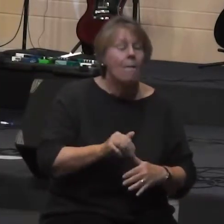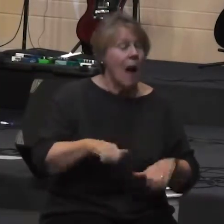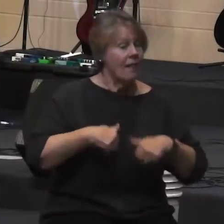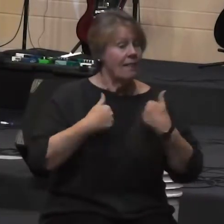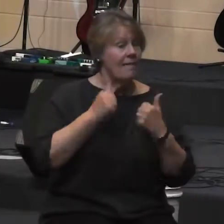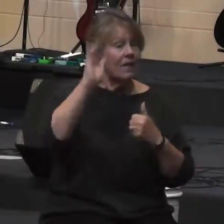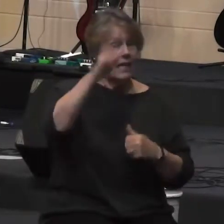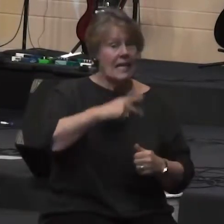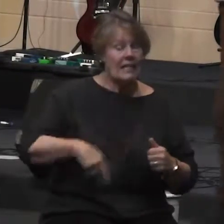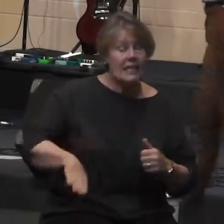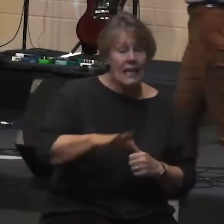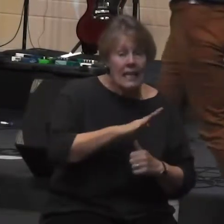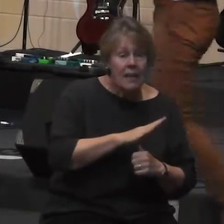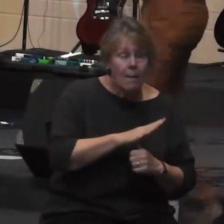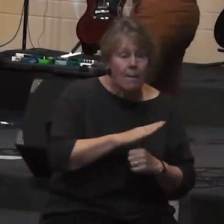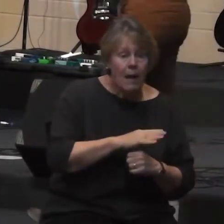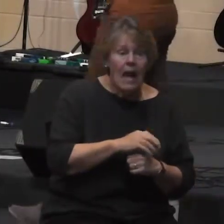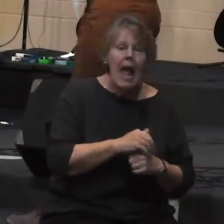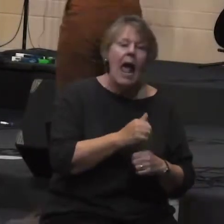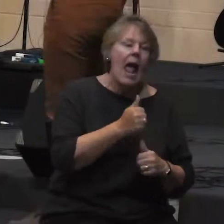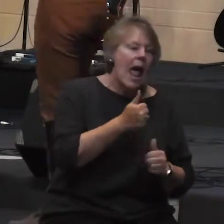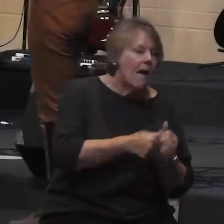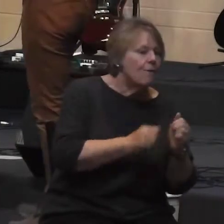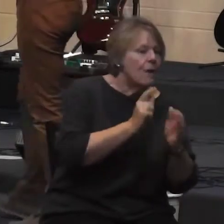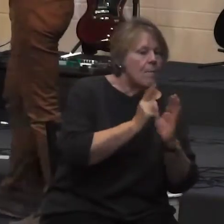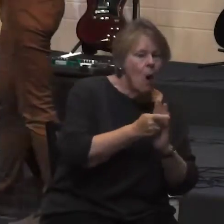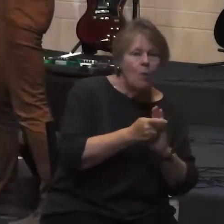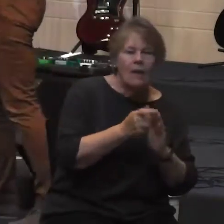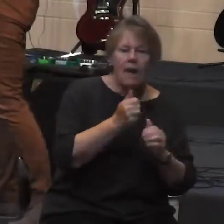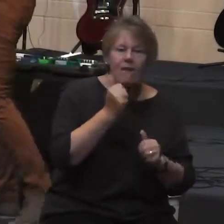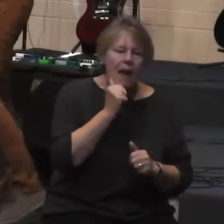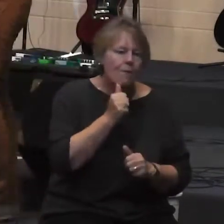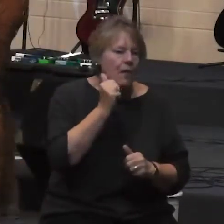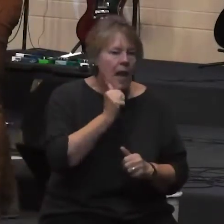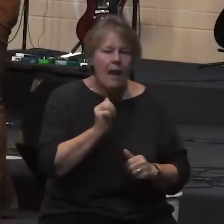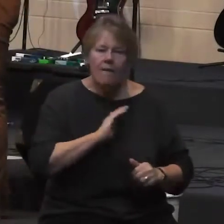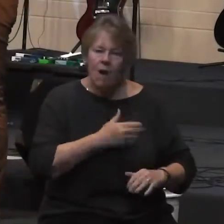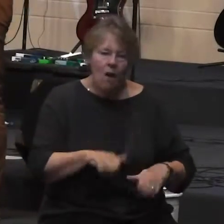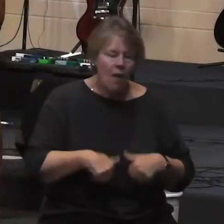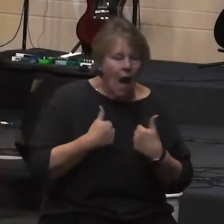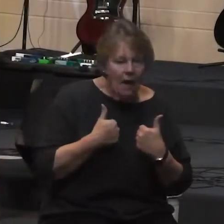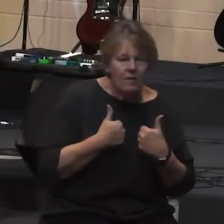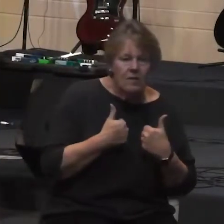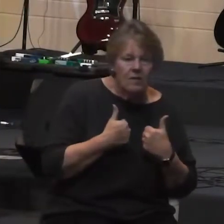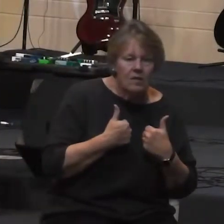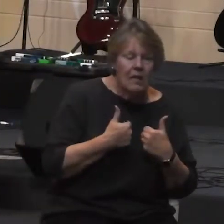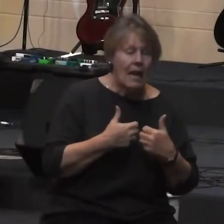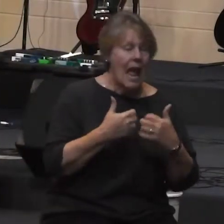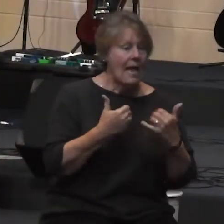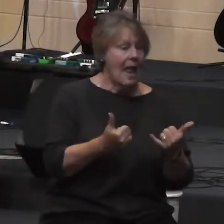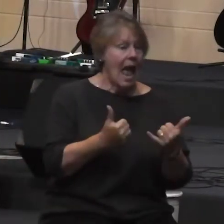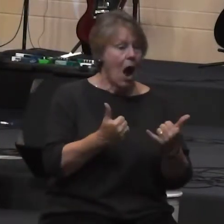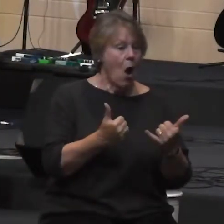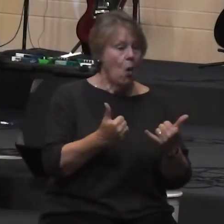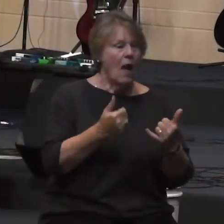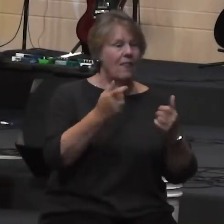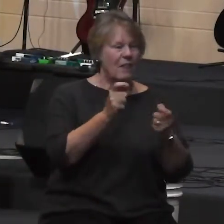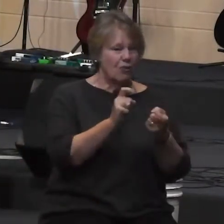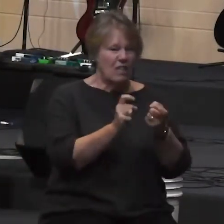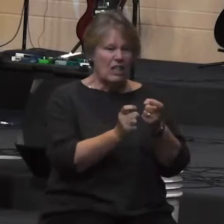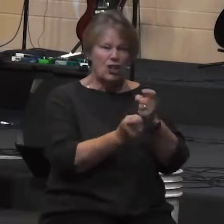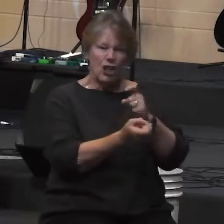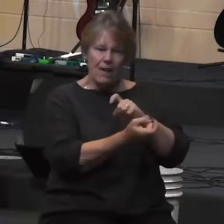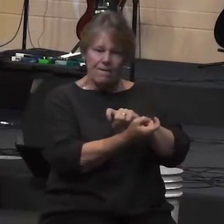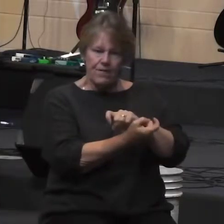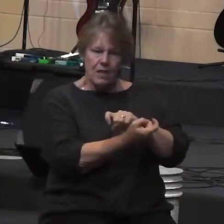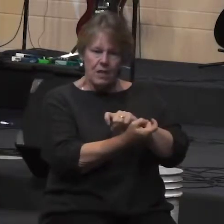every moment of every day. That's where we've been and we come now to a shifting point, to a turning point in the